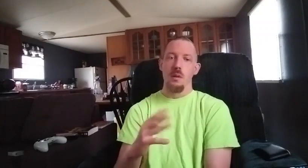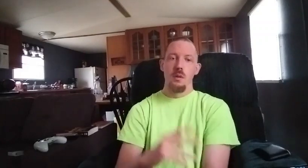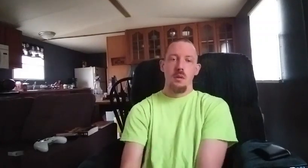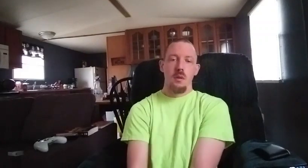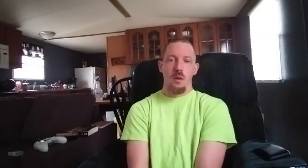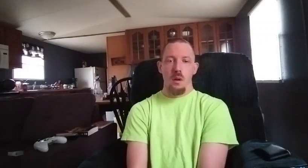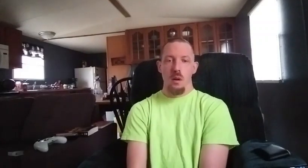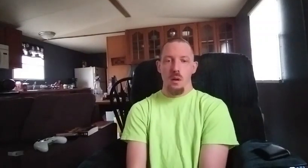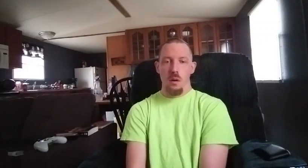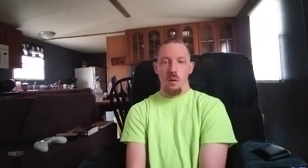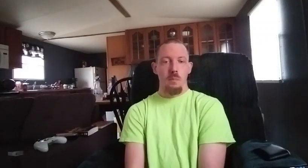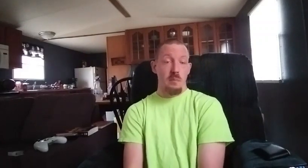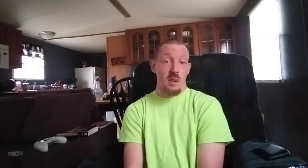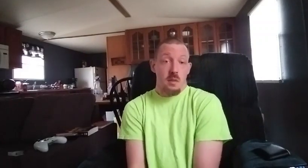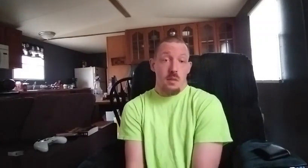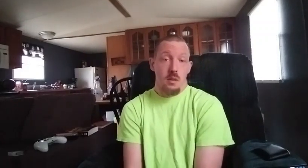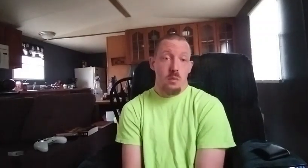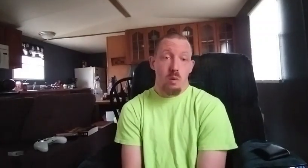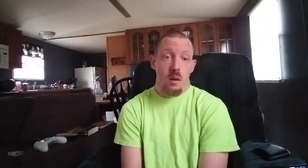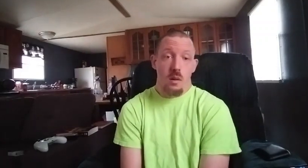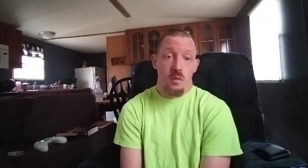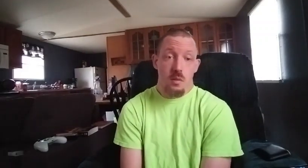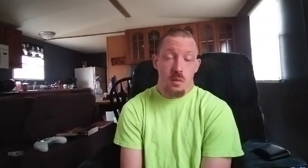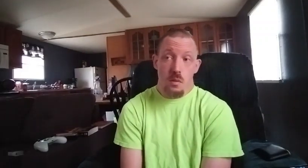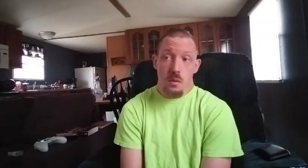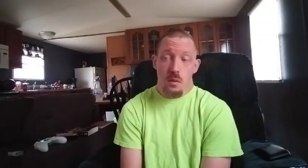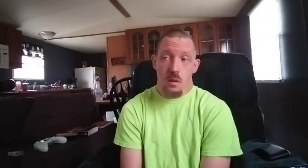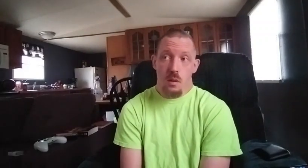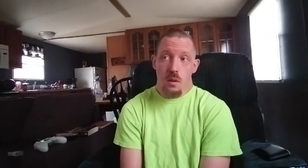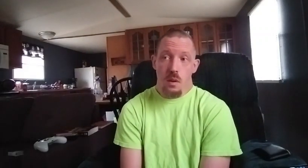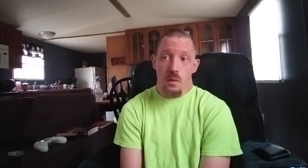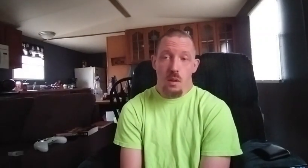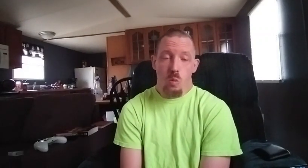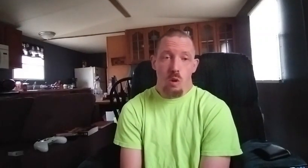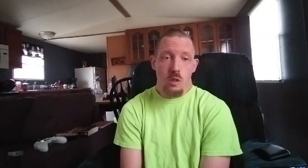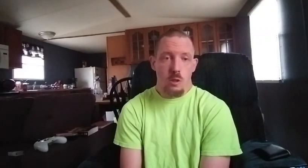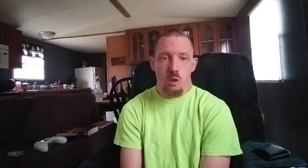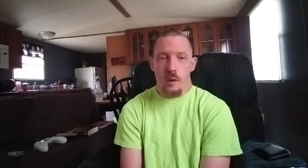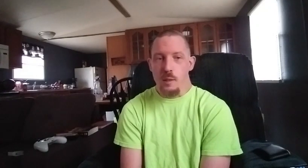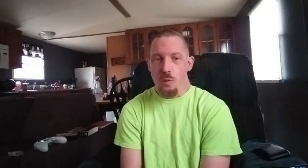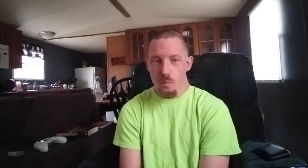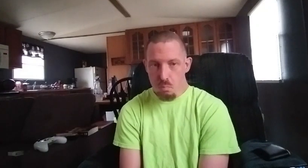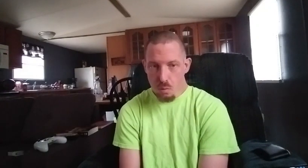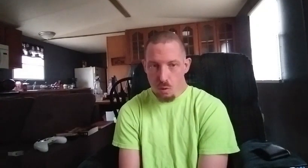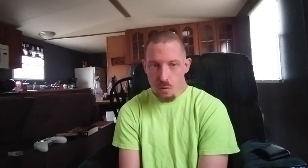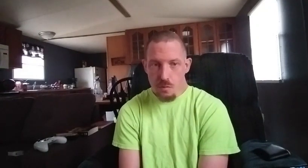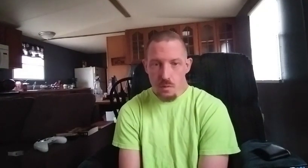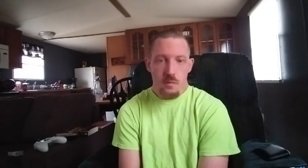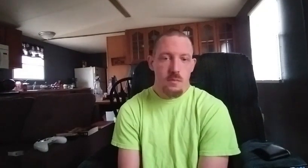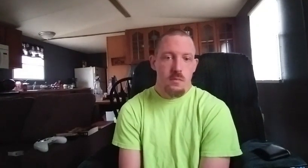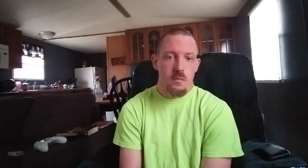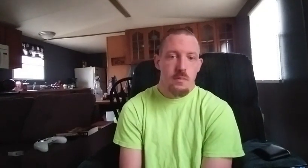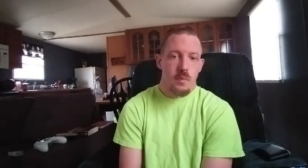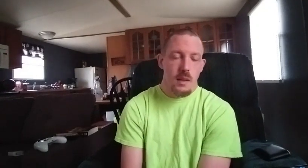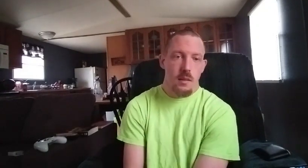that's the thing progress is a thing where you try to improve and